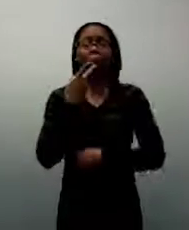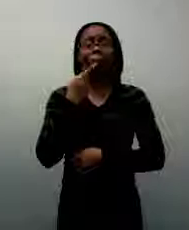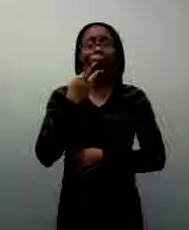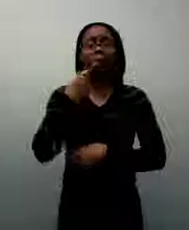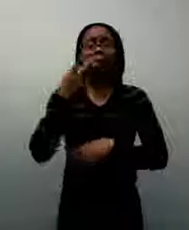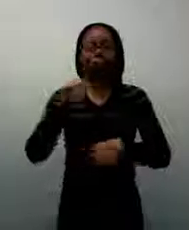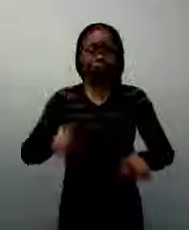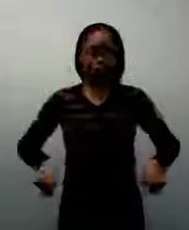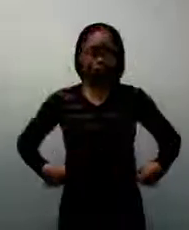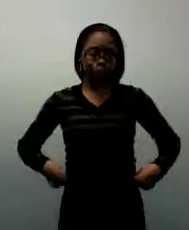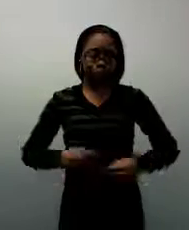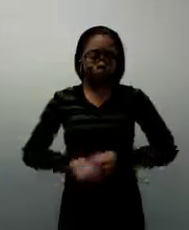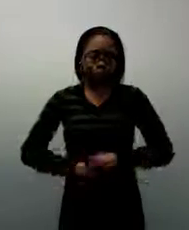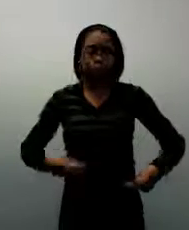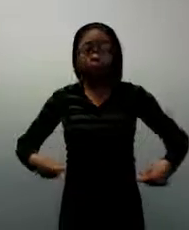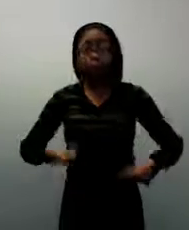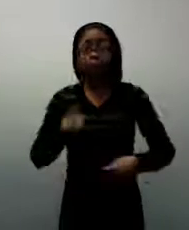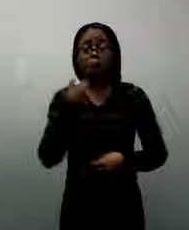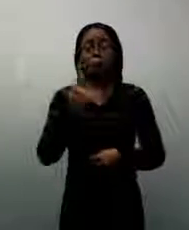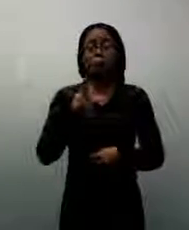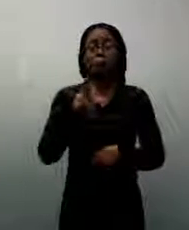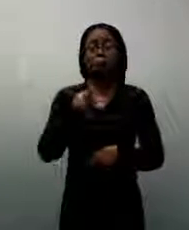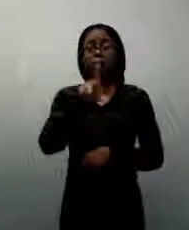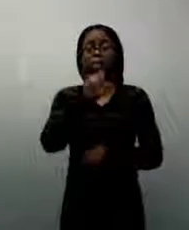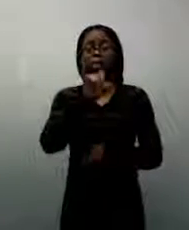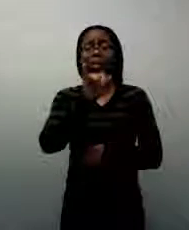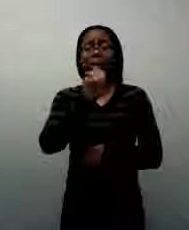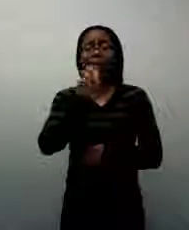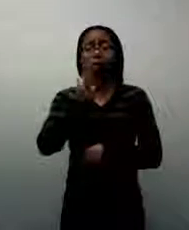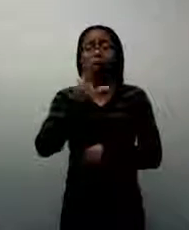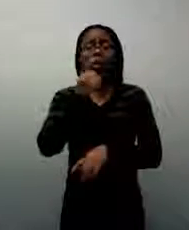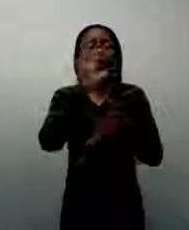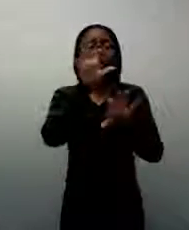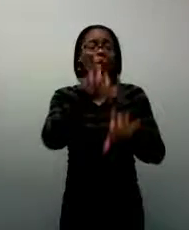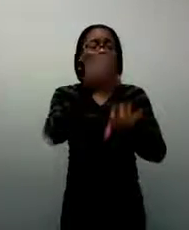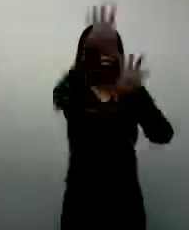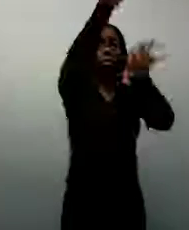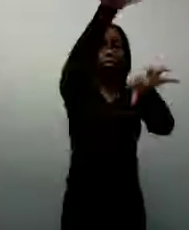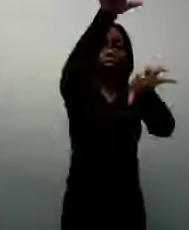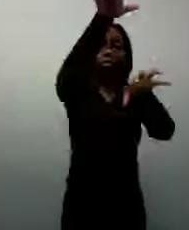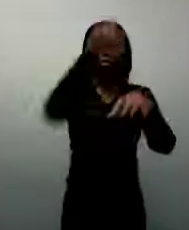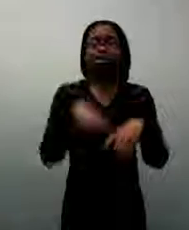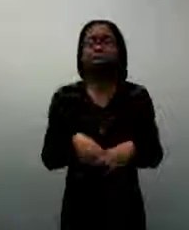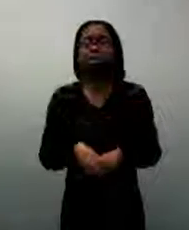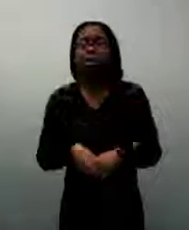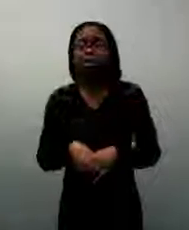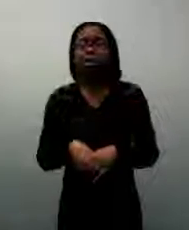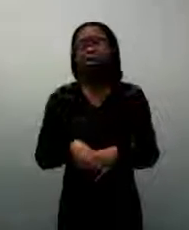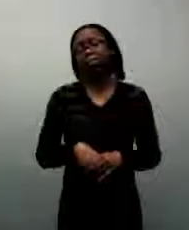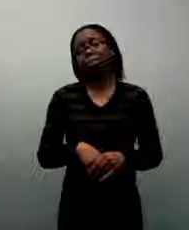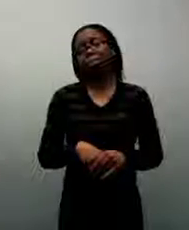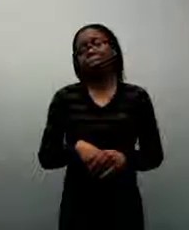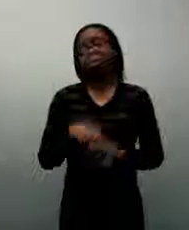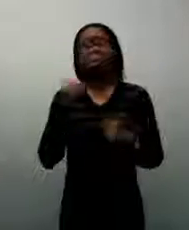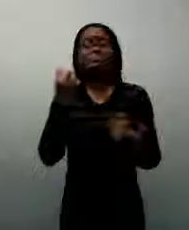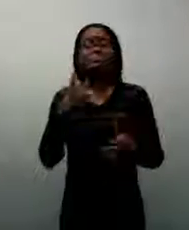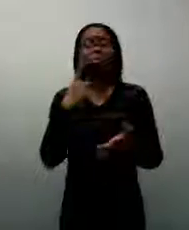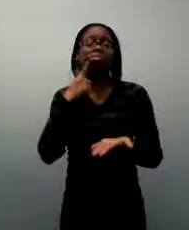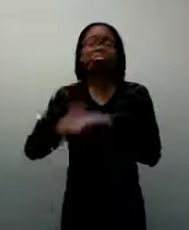dress or the dinosaur that's climbing the mountain and discuss those things with them rather than always reading the same story again